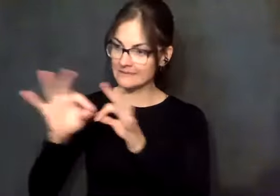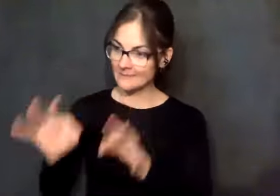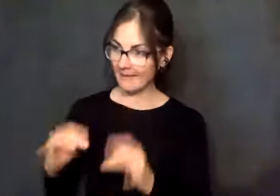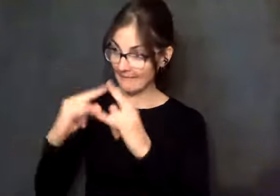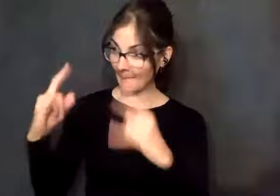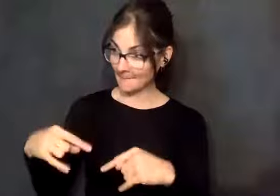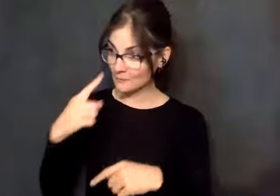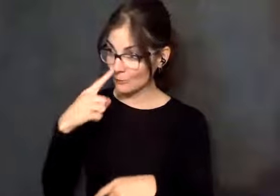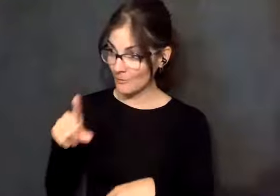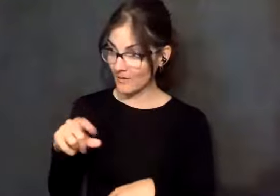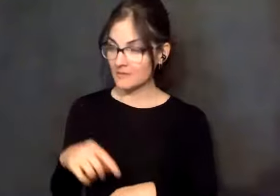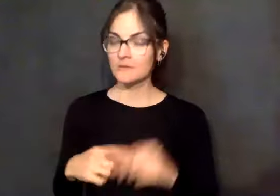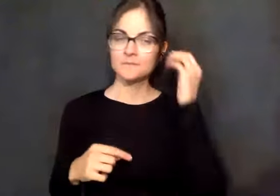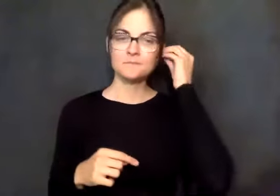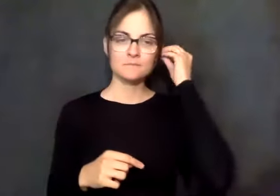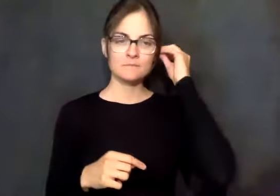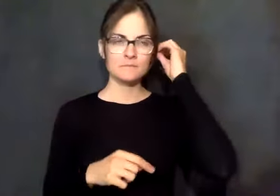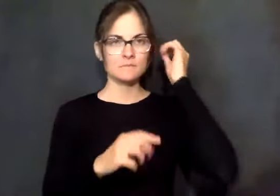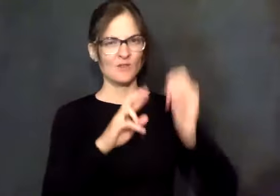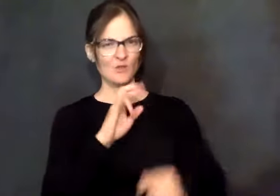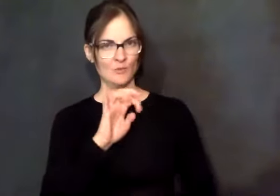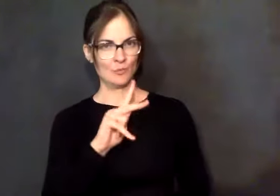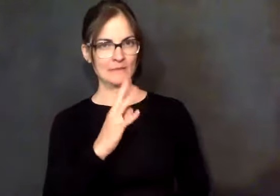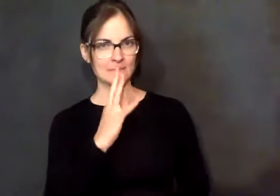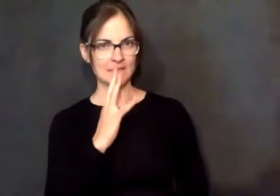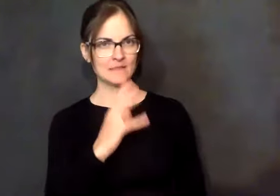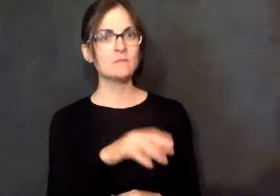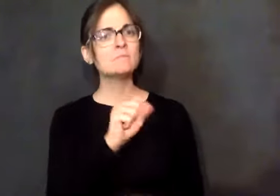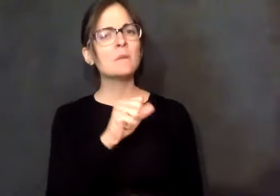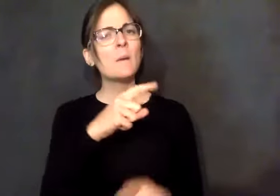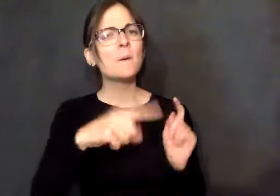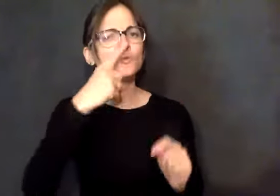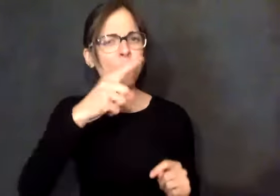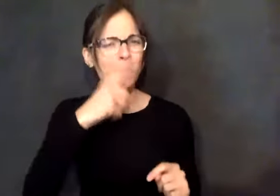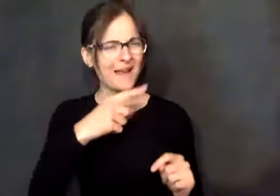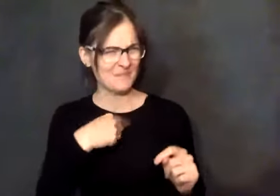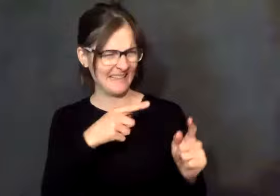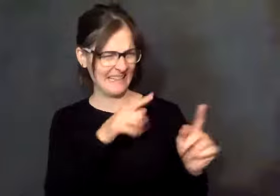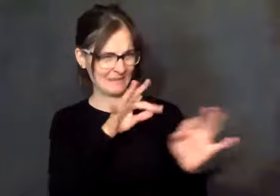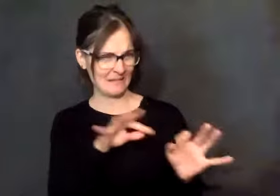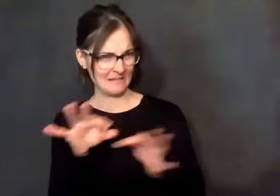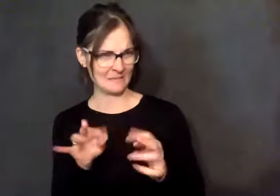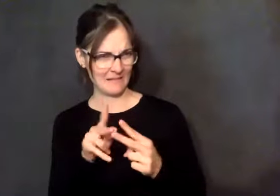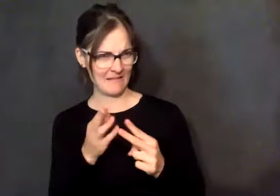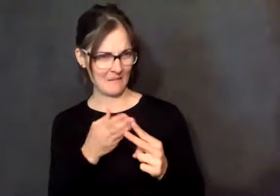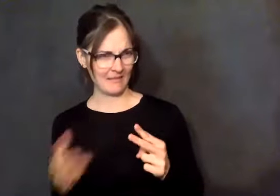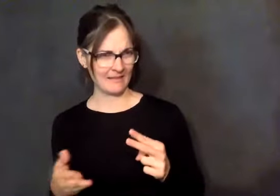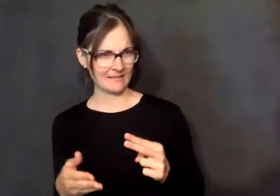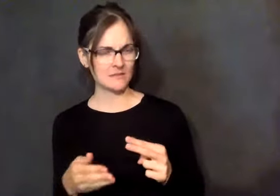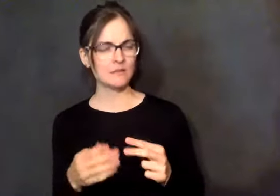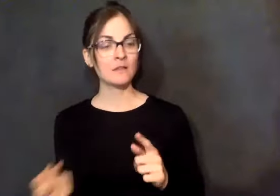Can I just fill in a couple of things? Okay. About the tax story. It